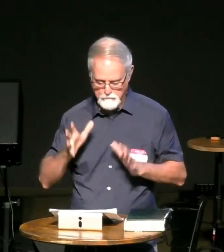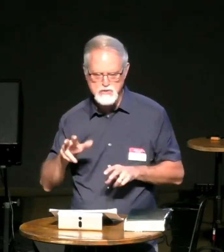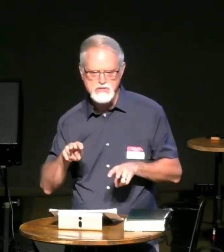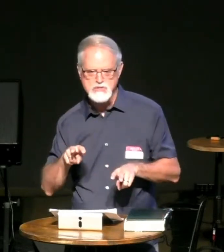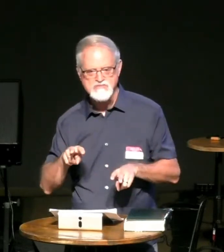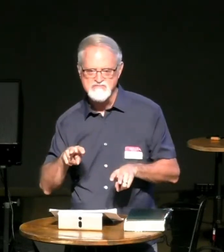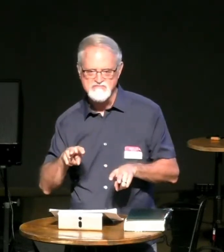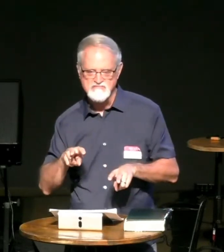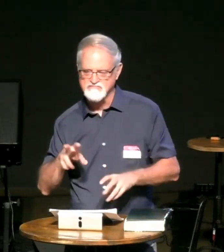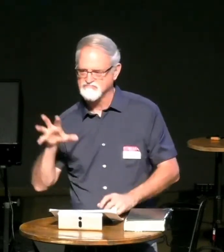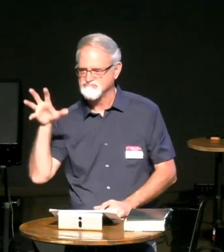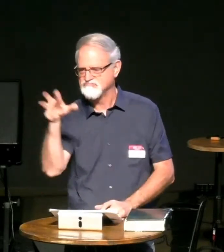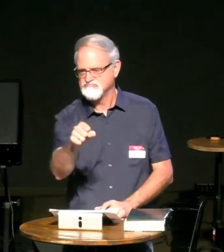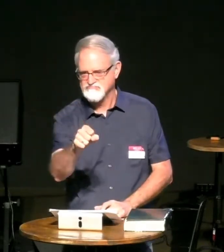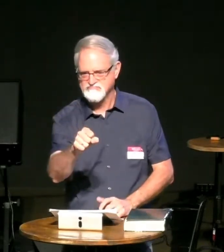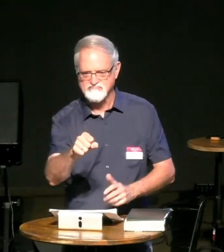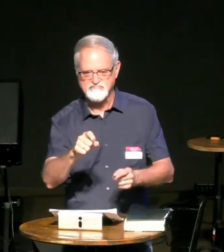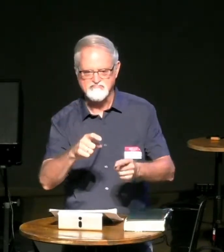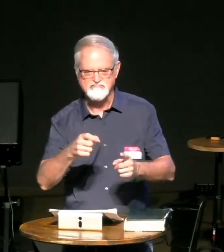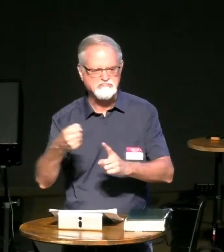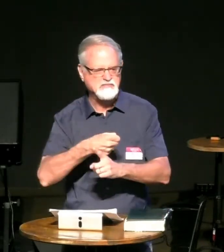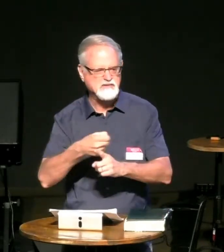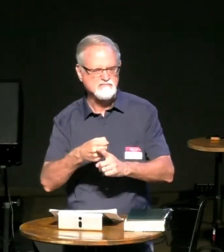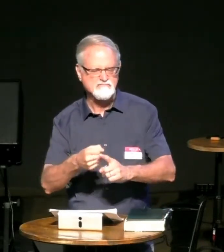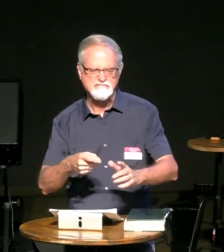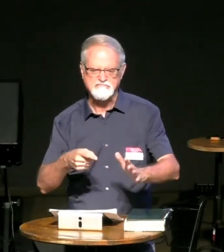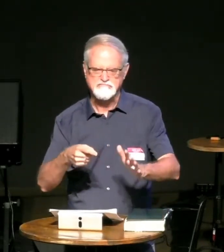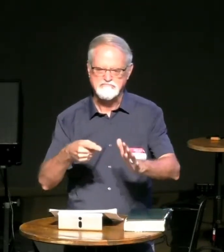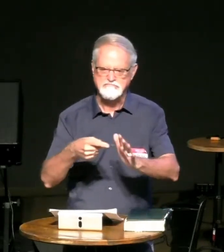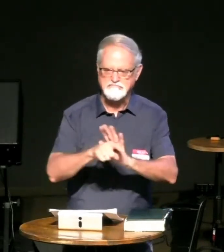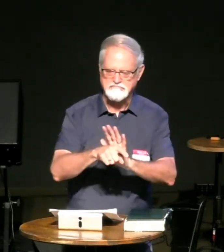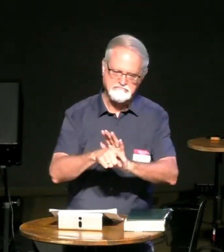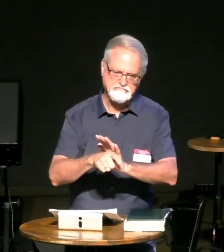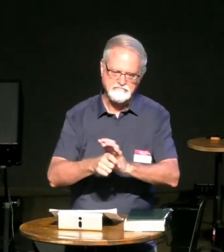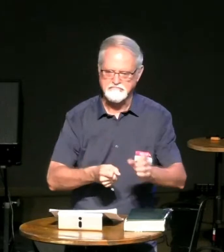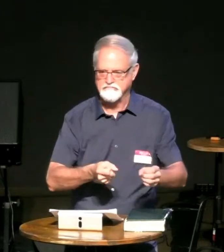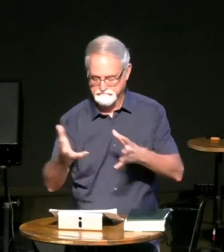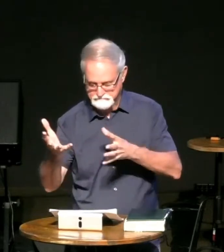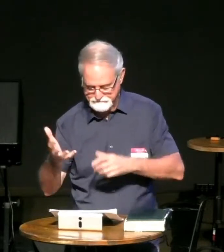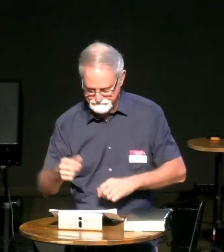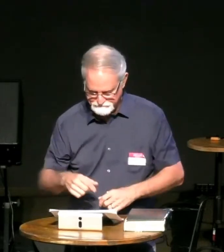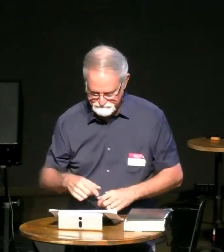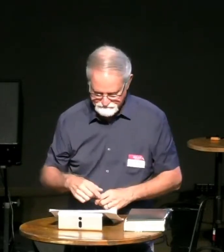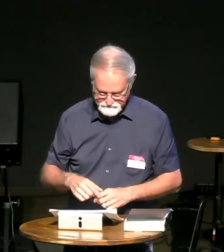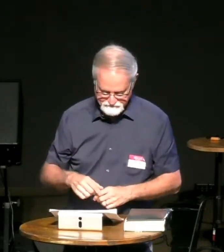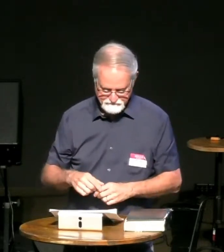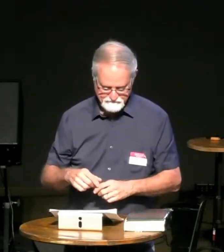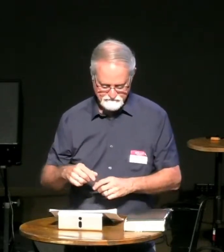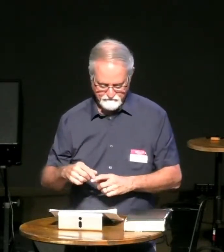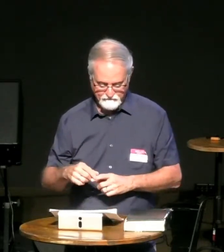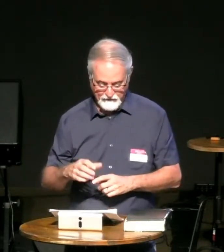but the farmers they're like nope they grabbed him they beat him and they killed him